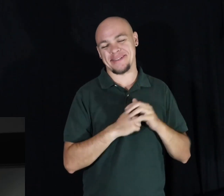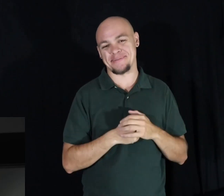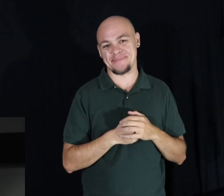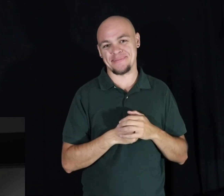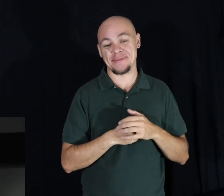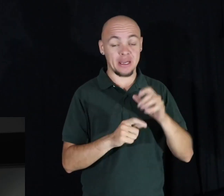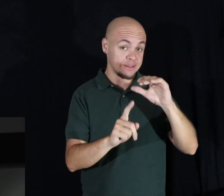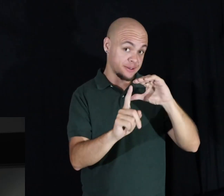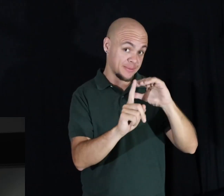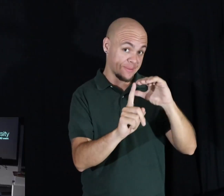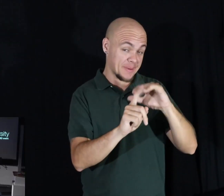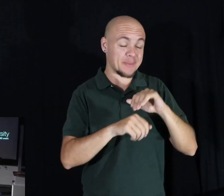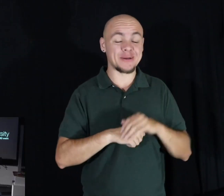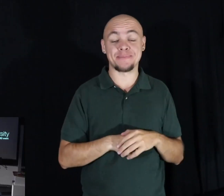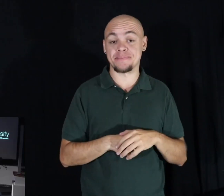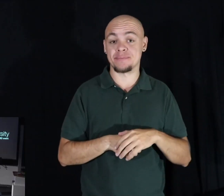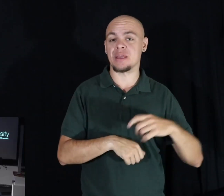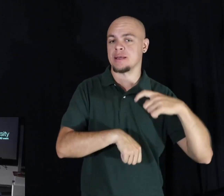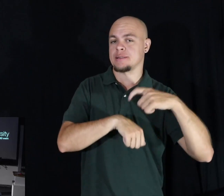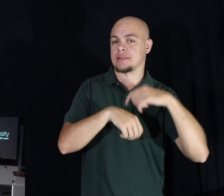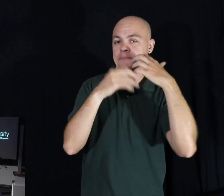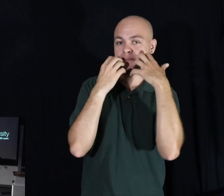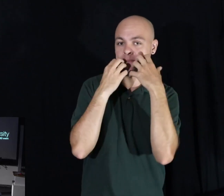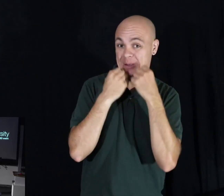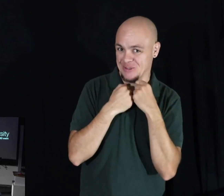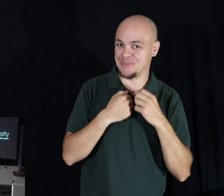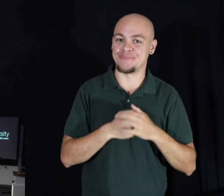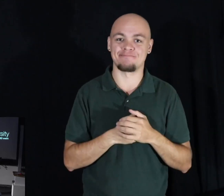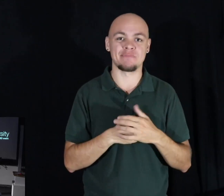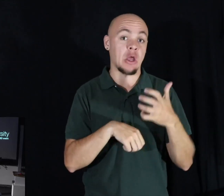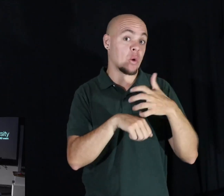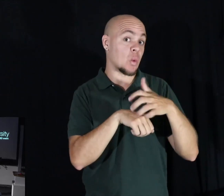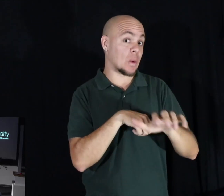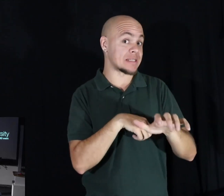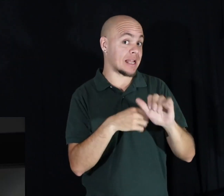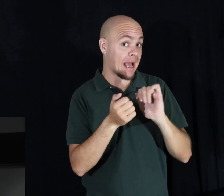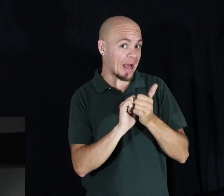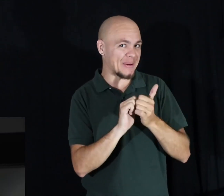So remember, time is precious, so waste it wisely.